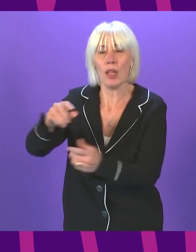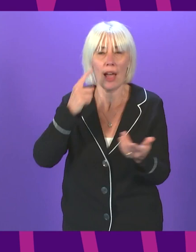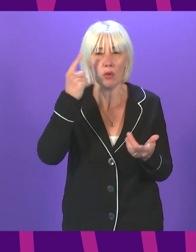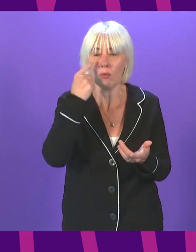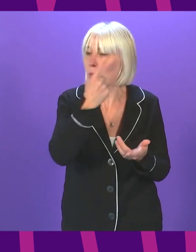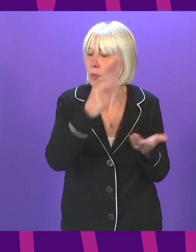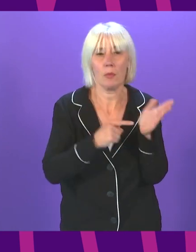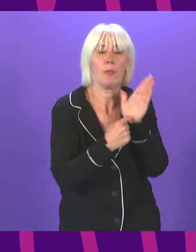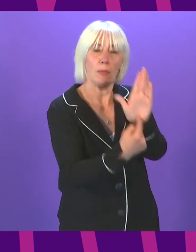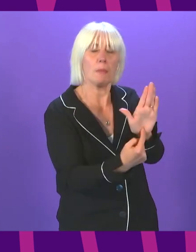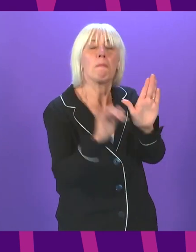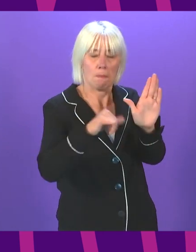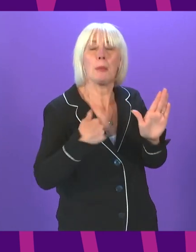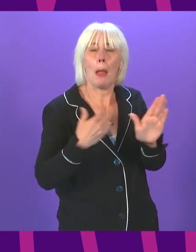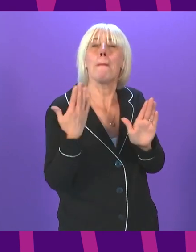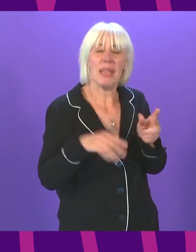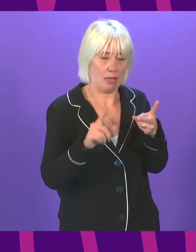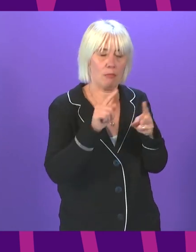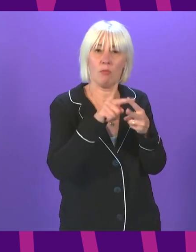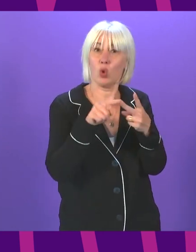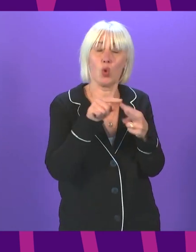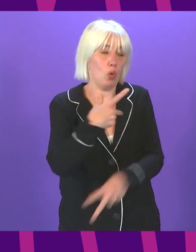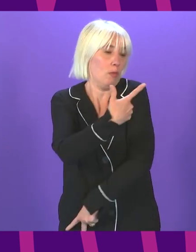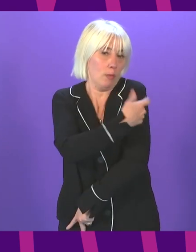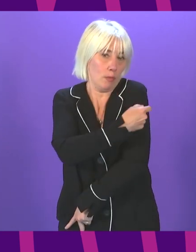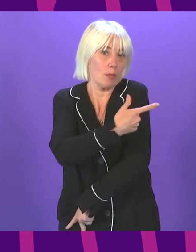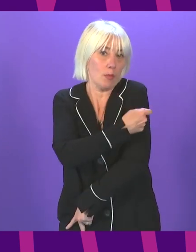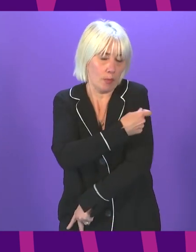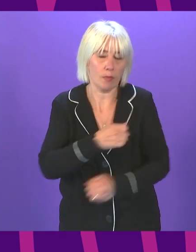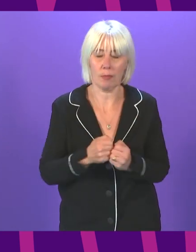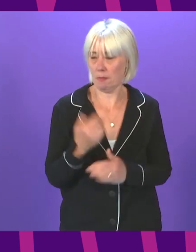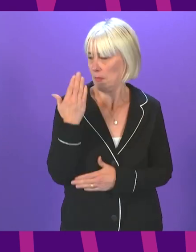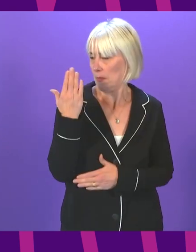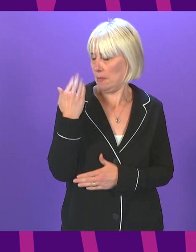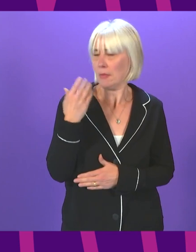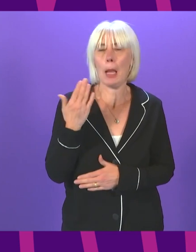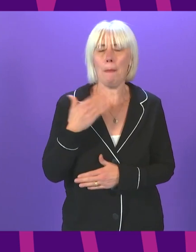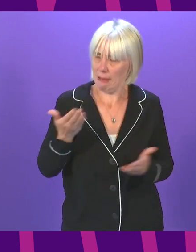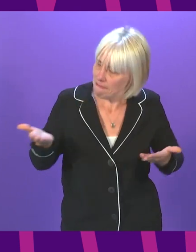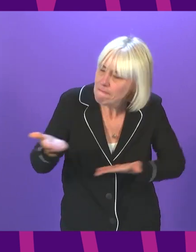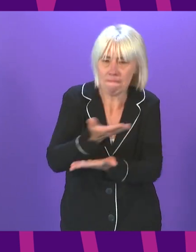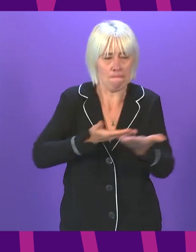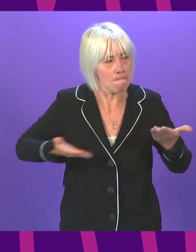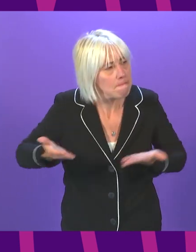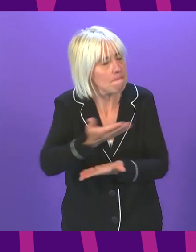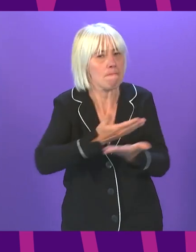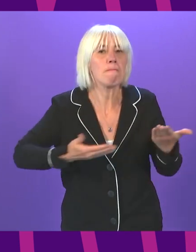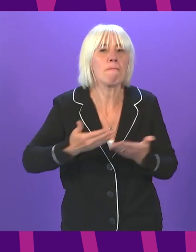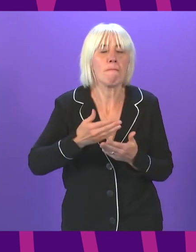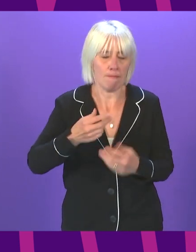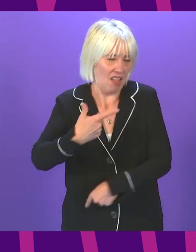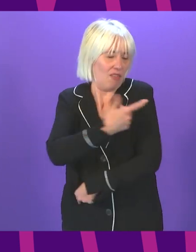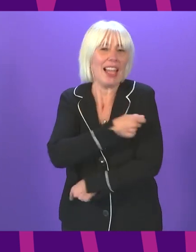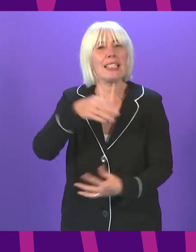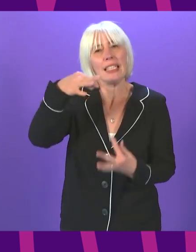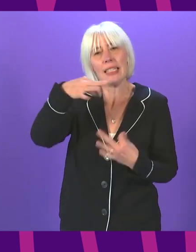able to show that they have been fully vaccinated. In recent months, there has been a lot of discussion about vaccine certification. And as I have